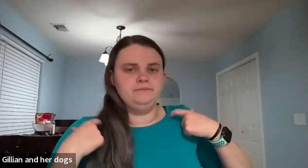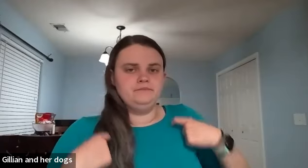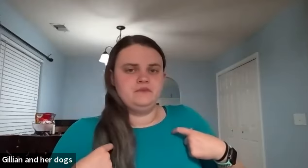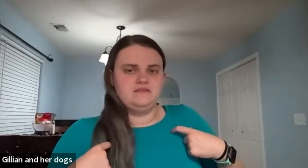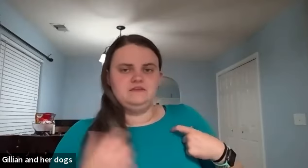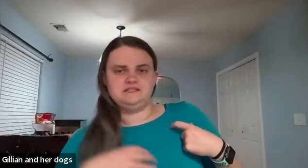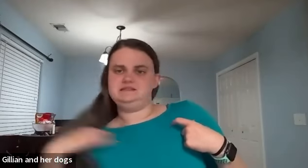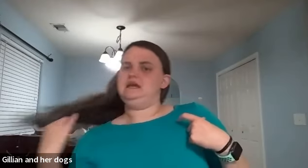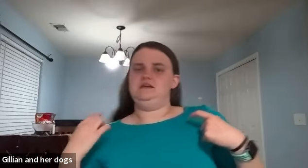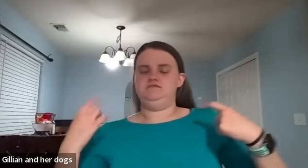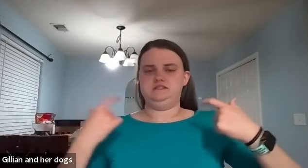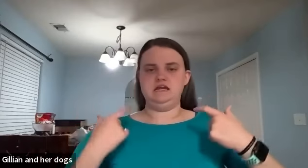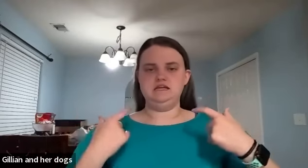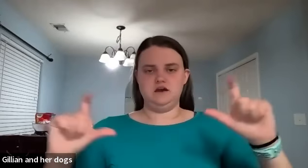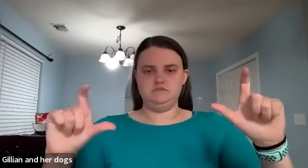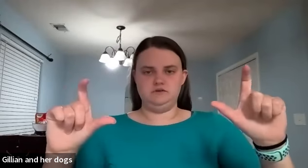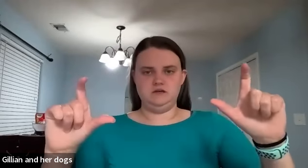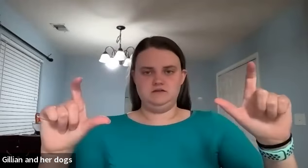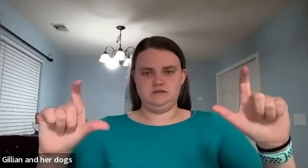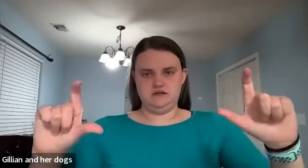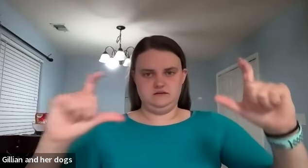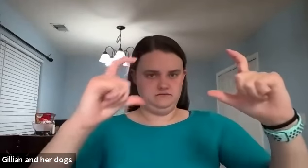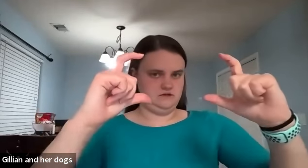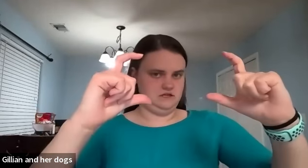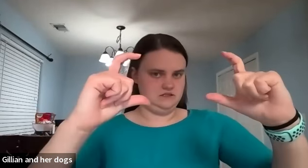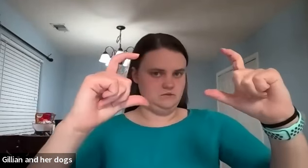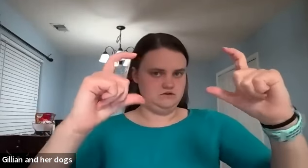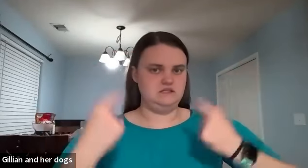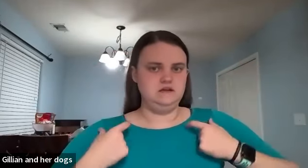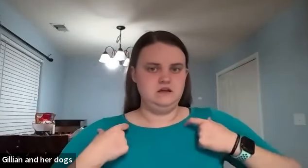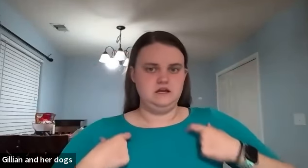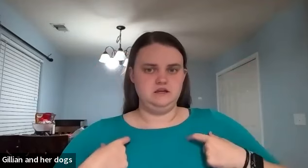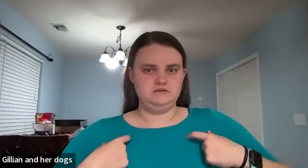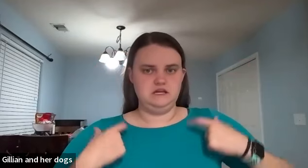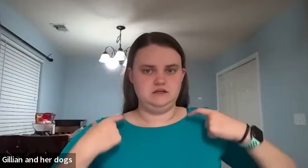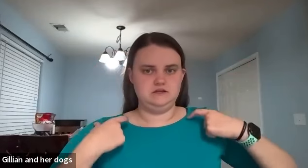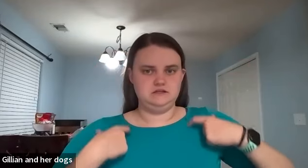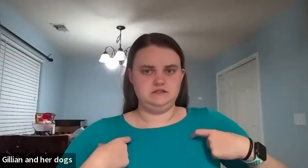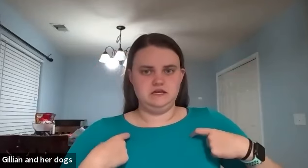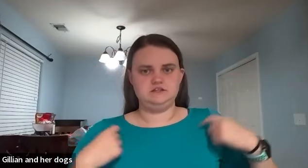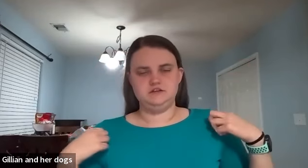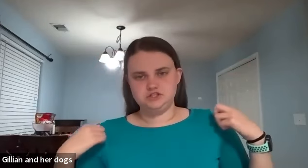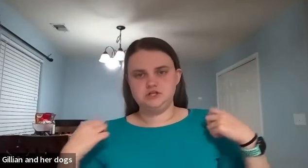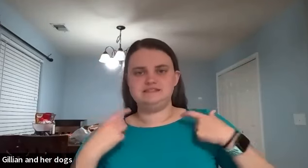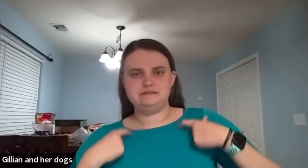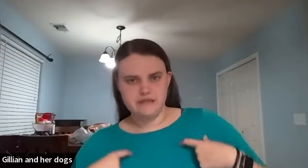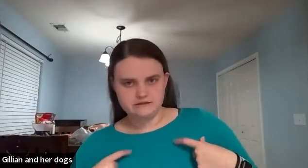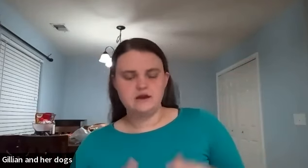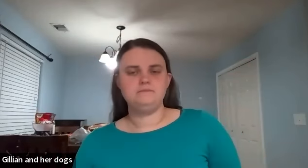think if it's if it's tank top you make this kind of again small c and you go tank tank so like sure it's a tank top